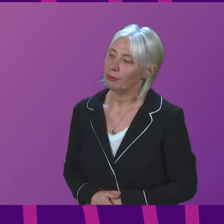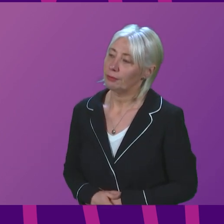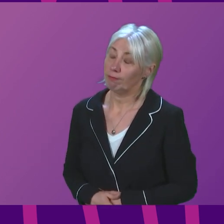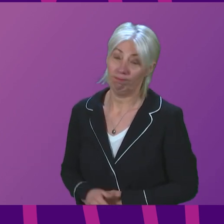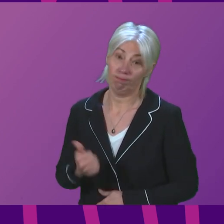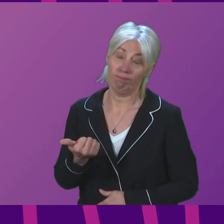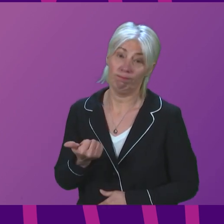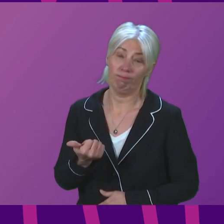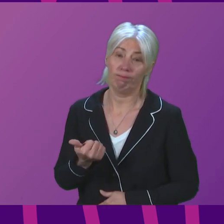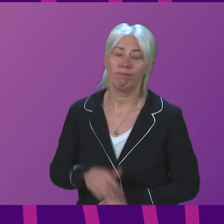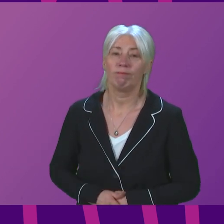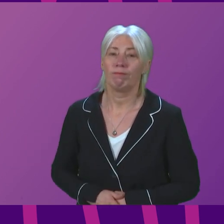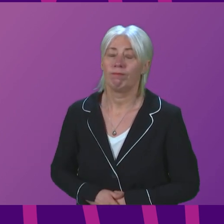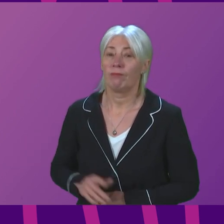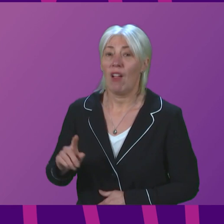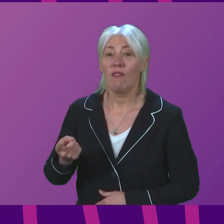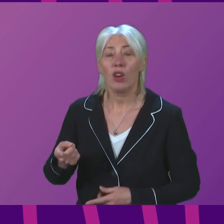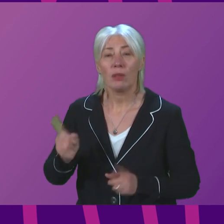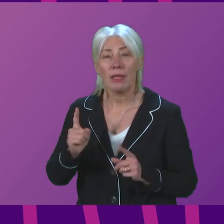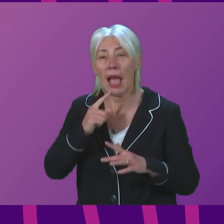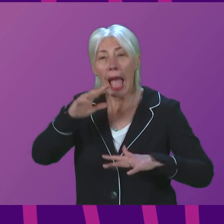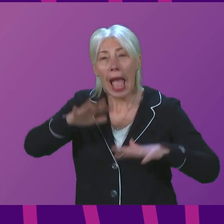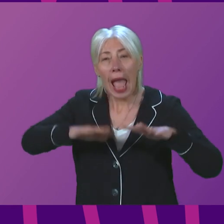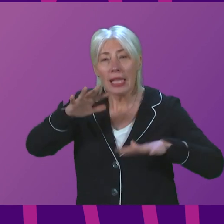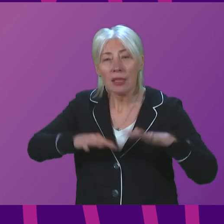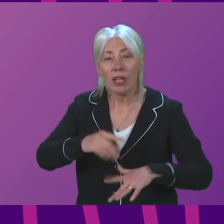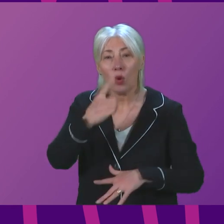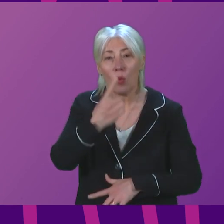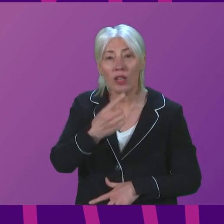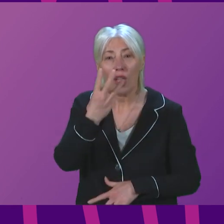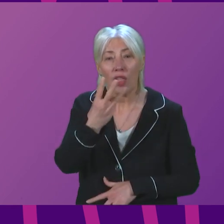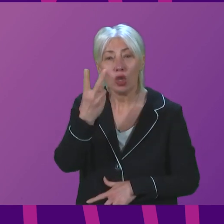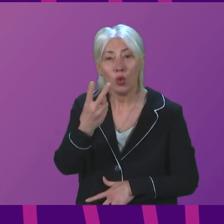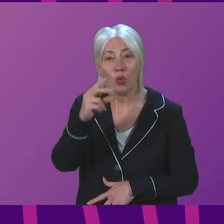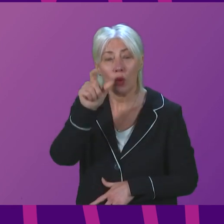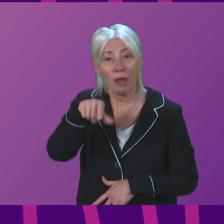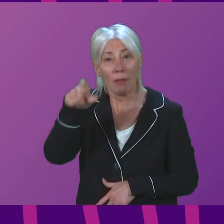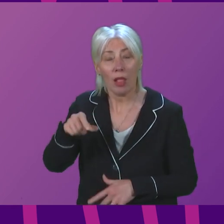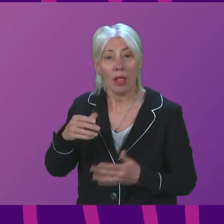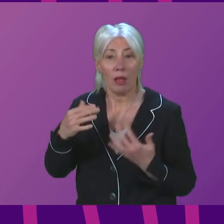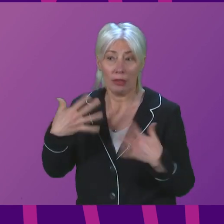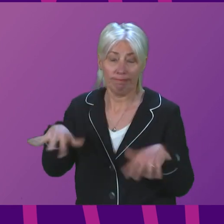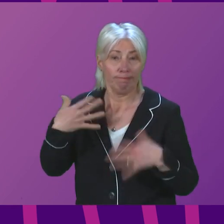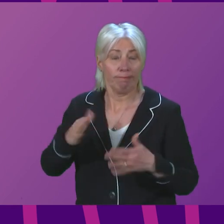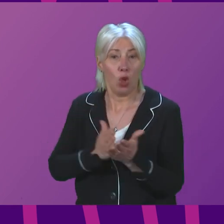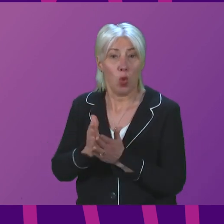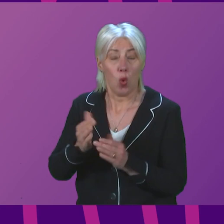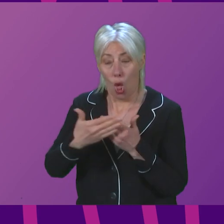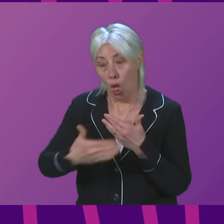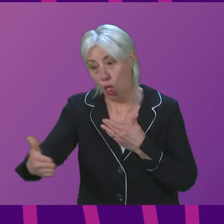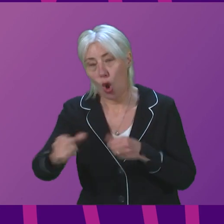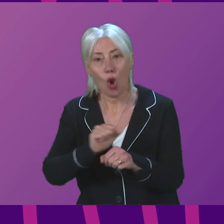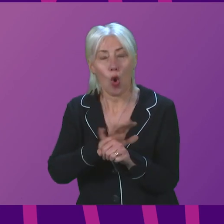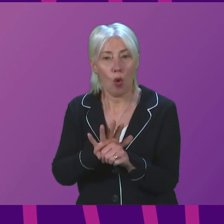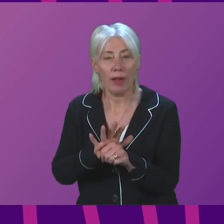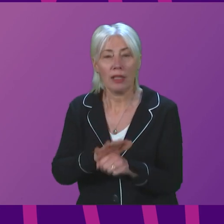Thank you, President and Officer. First Minister, there is an estimated 132,000 people suffering from long COVID in Scotland, with